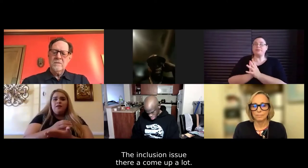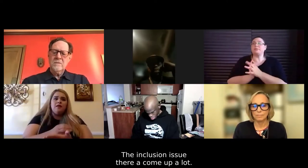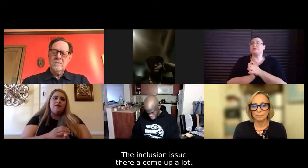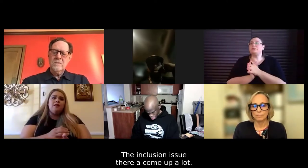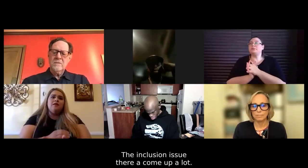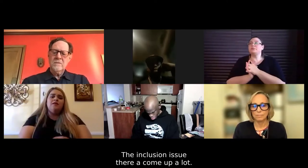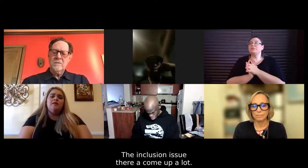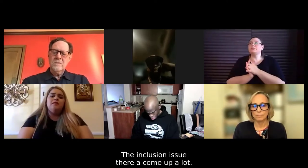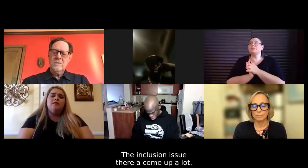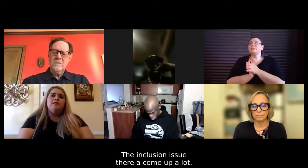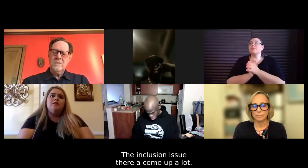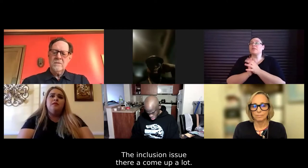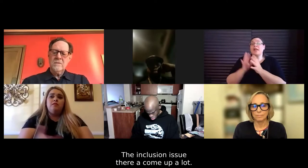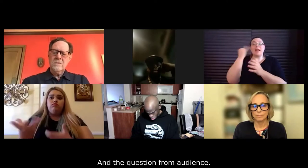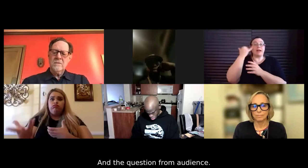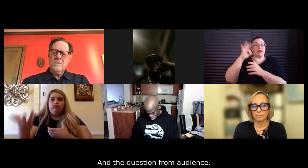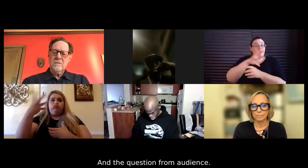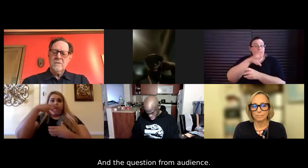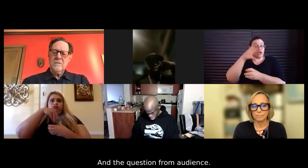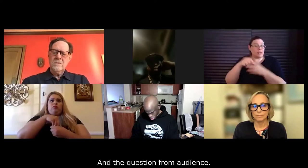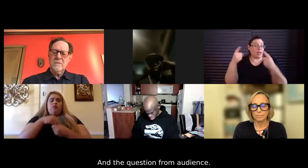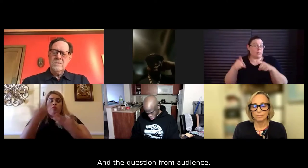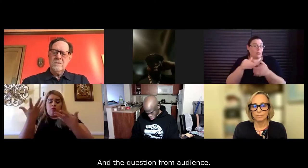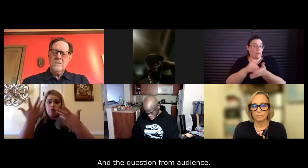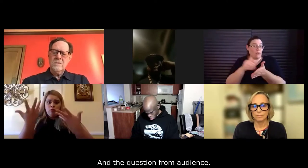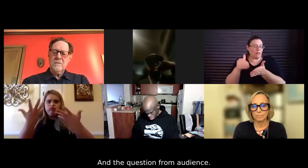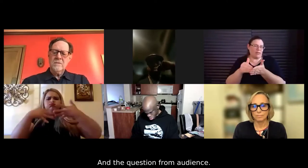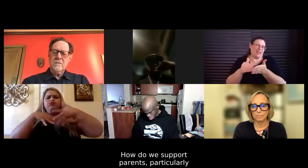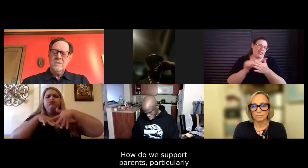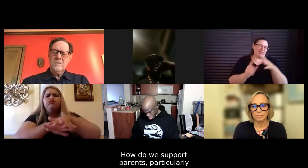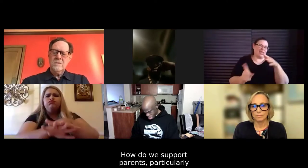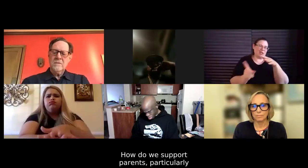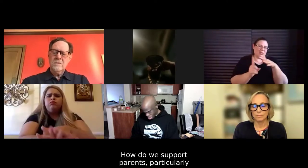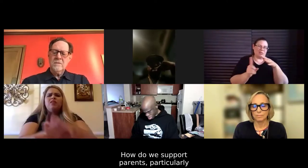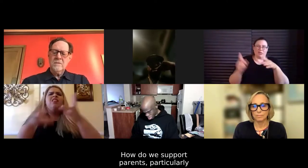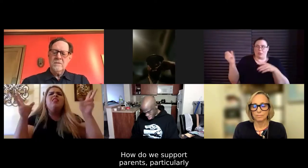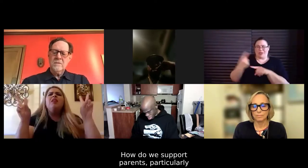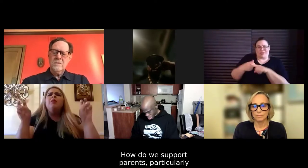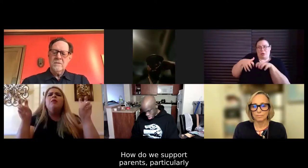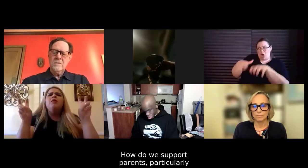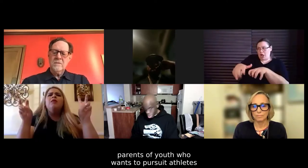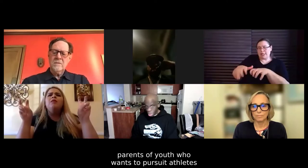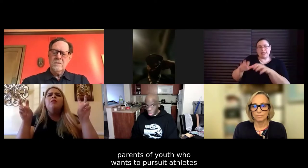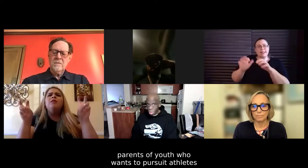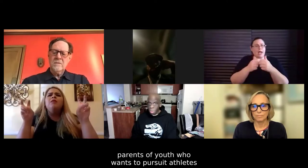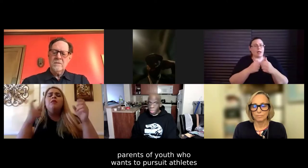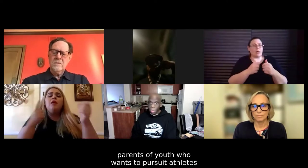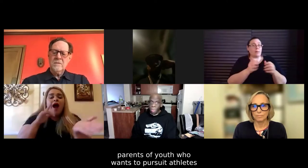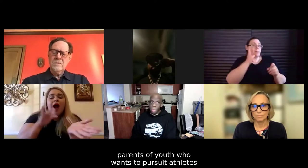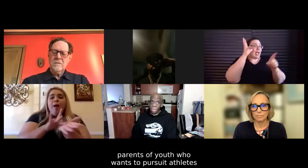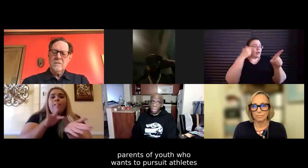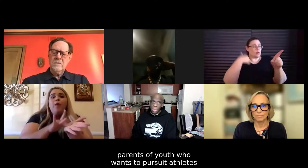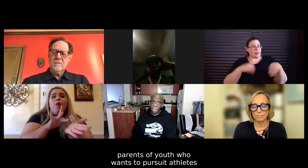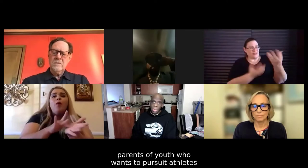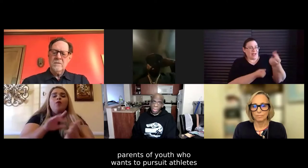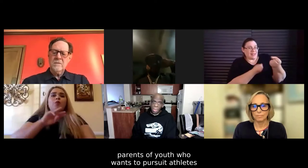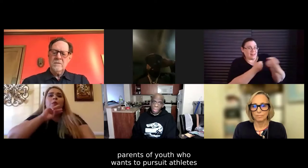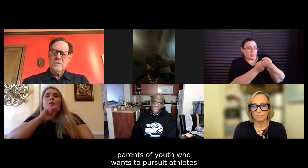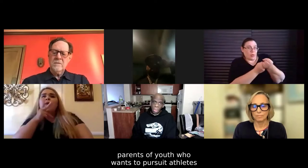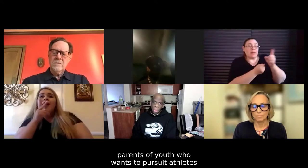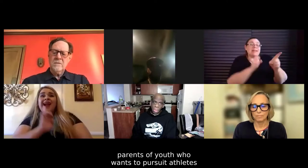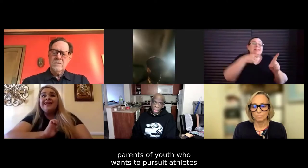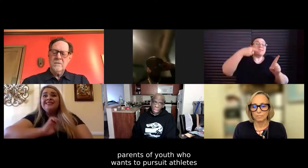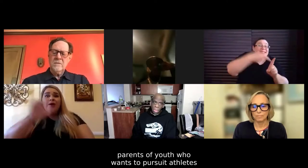the, the inclusion issue that comes up there a lot is, is, and this is a question we got from the audience, how do we support parents, particularly parents of youth in the IDD